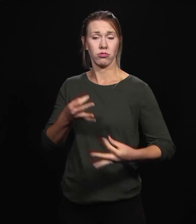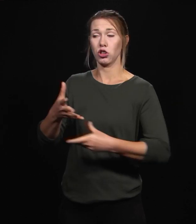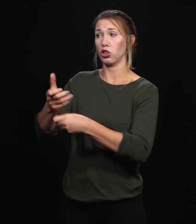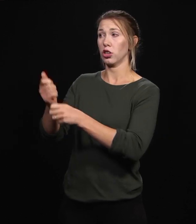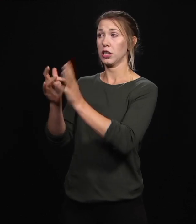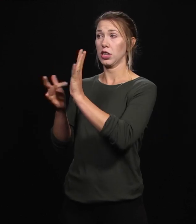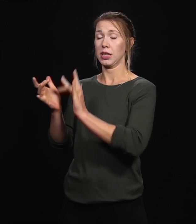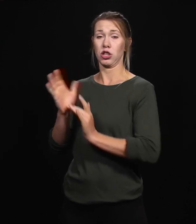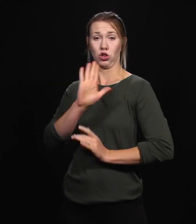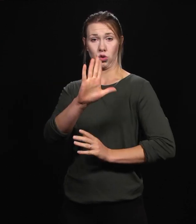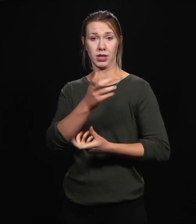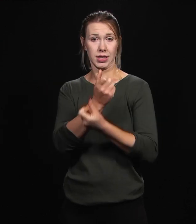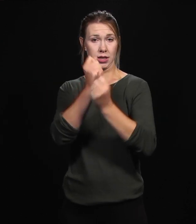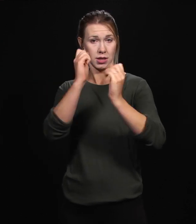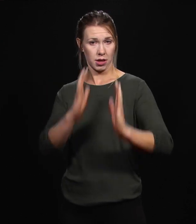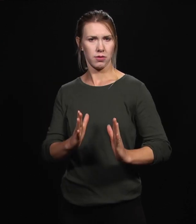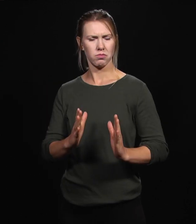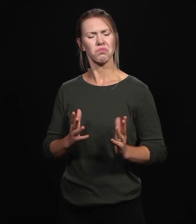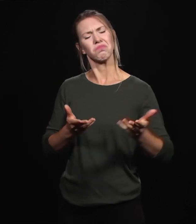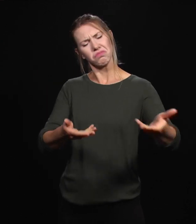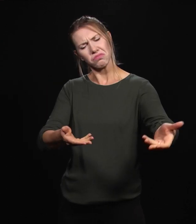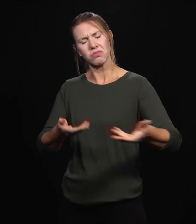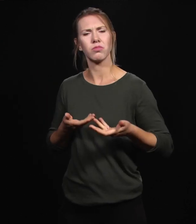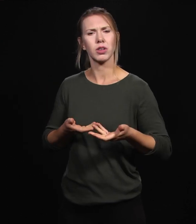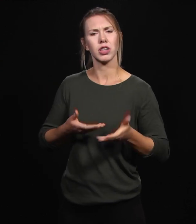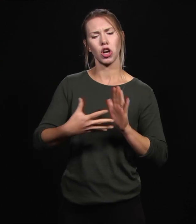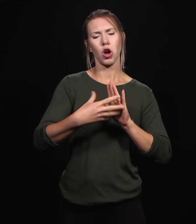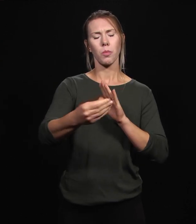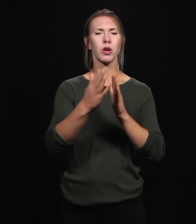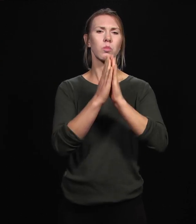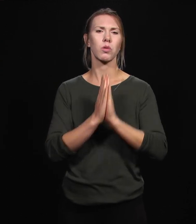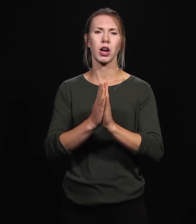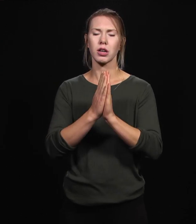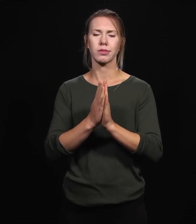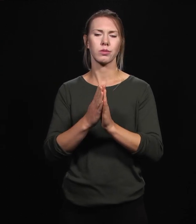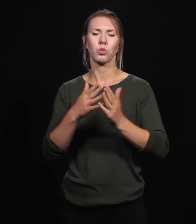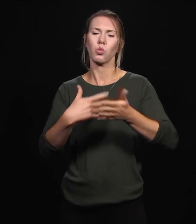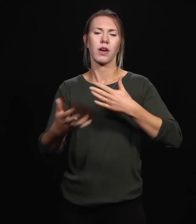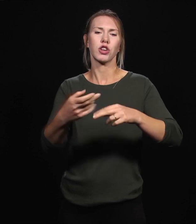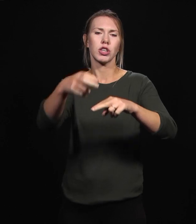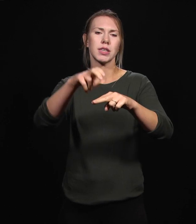your Savior, I want to invite you to pray this prayer with me right now, wherever you are. want you to bow your head and to close your eyes.